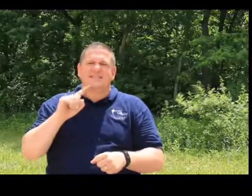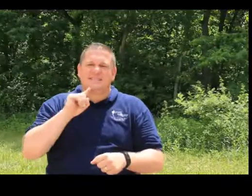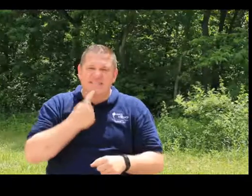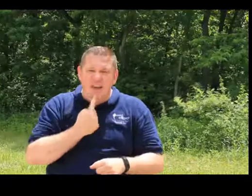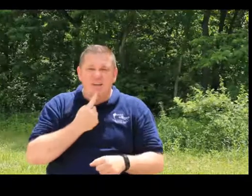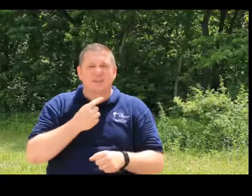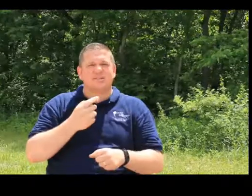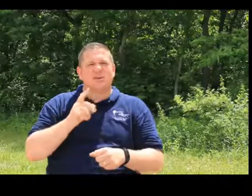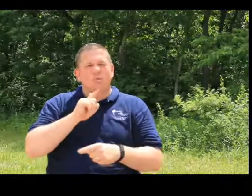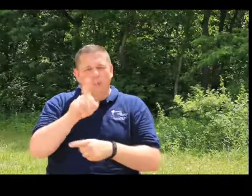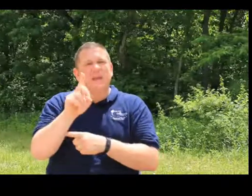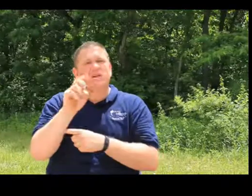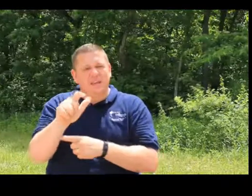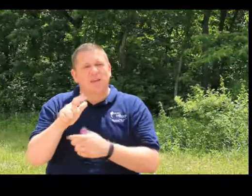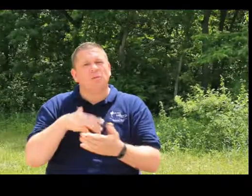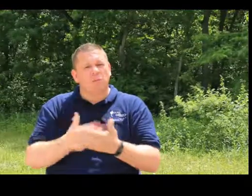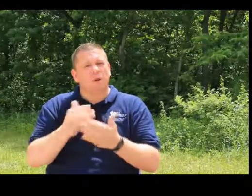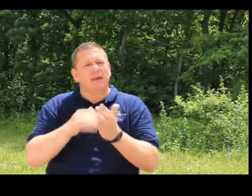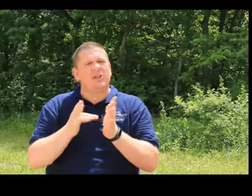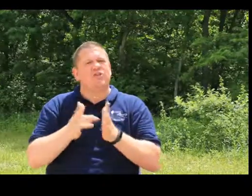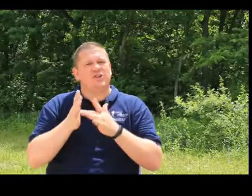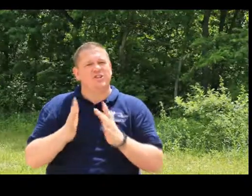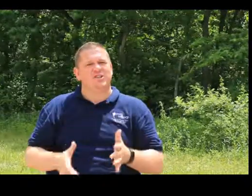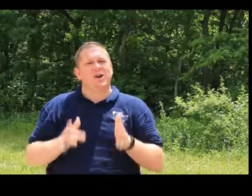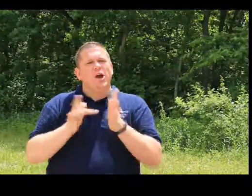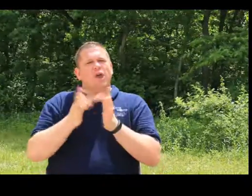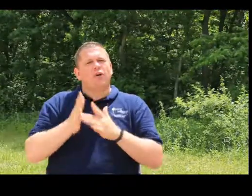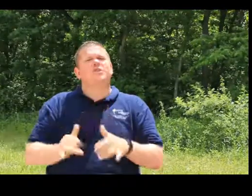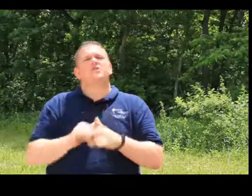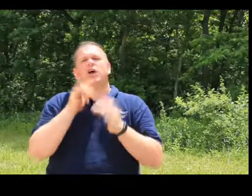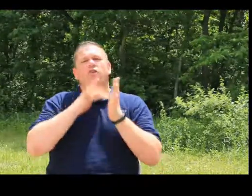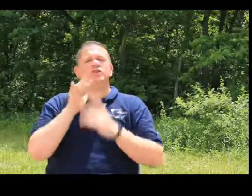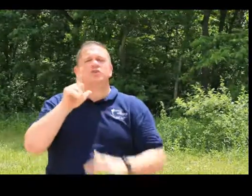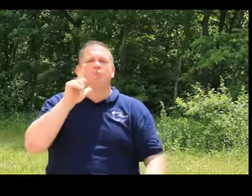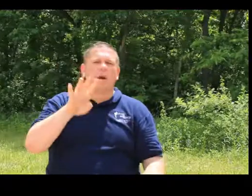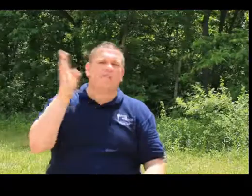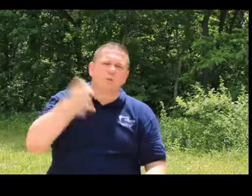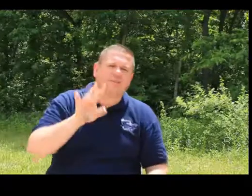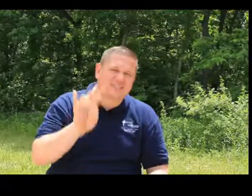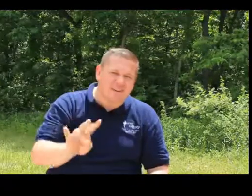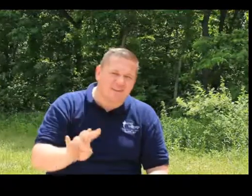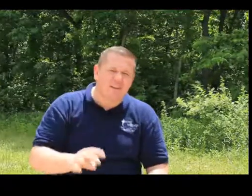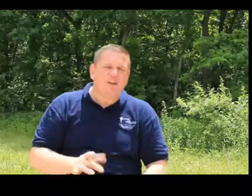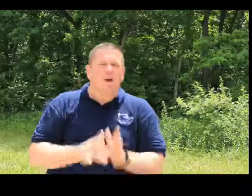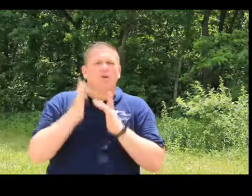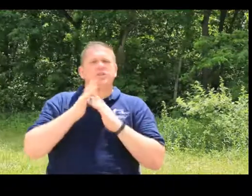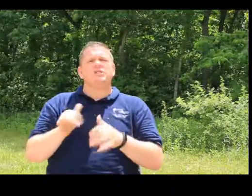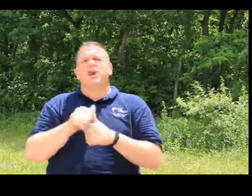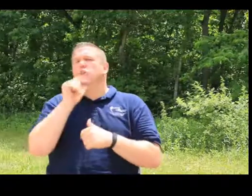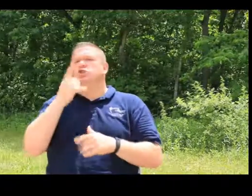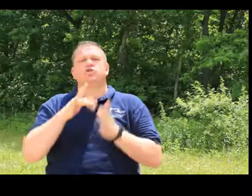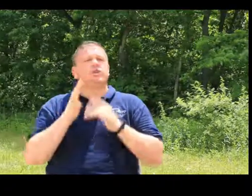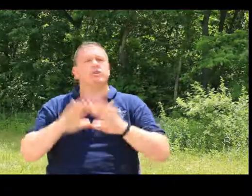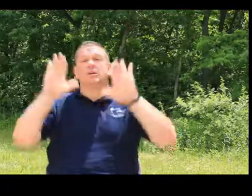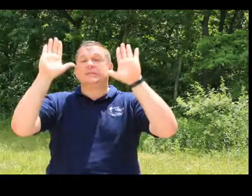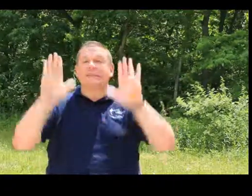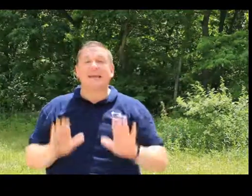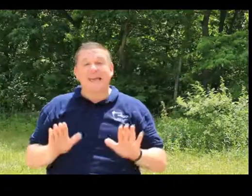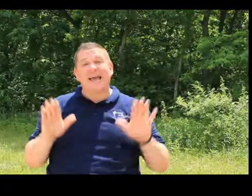serious, real deal, born again Christians. Christians that are Christians 24-7. Christians that aren't just Christians on Sundays.